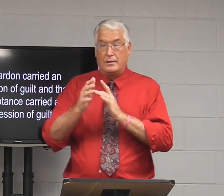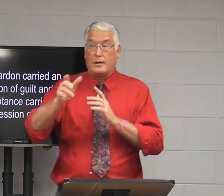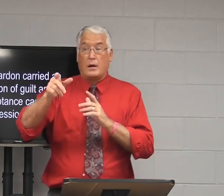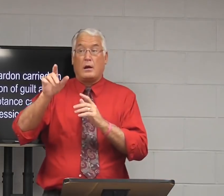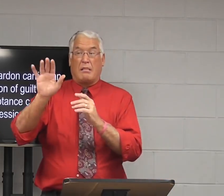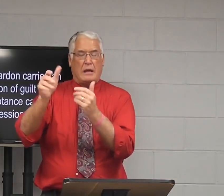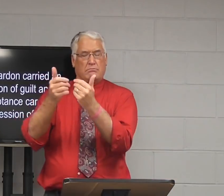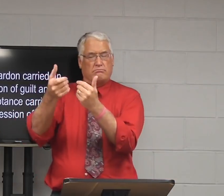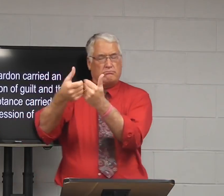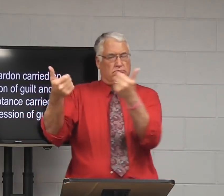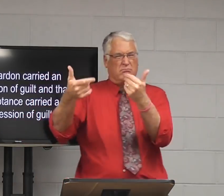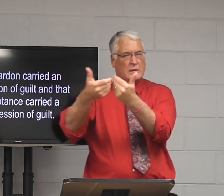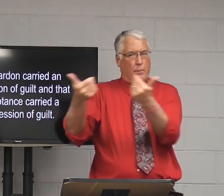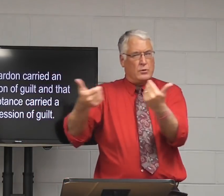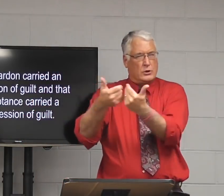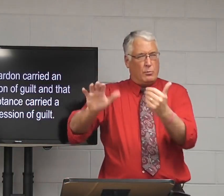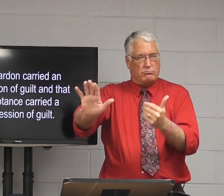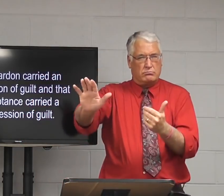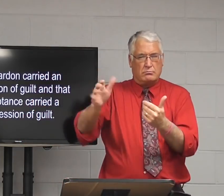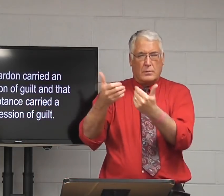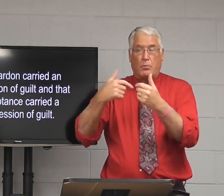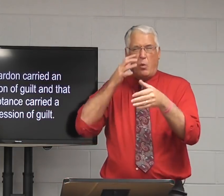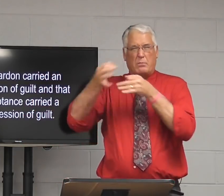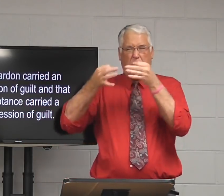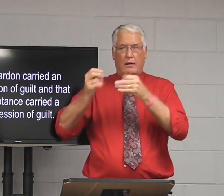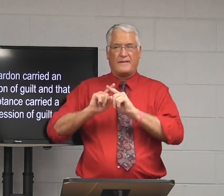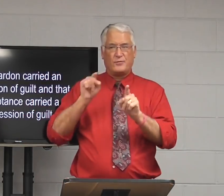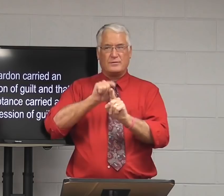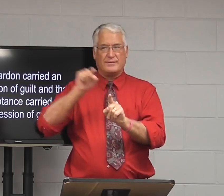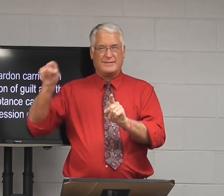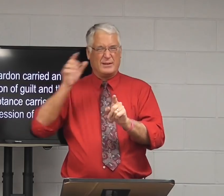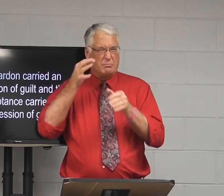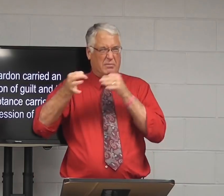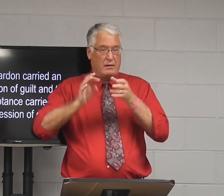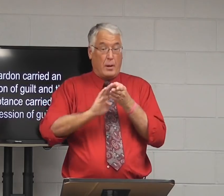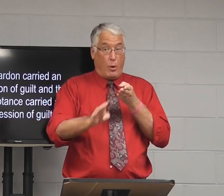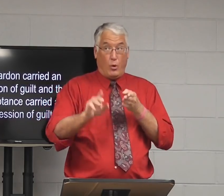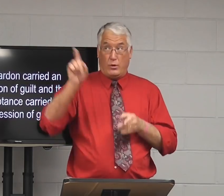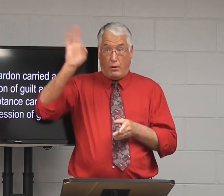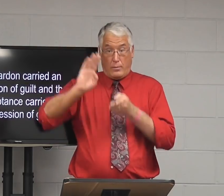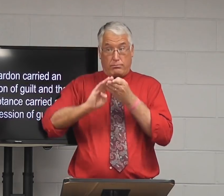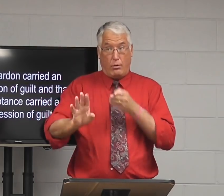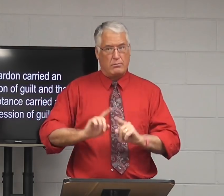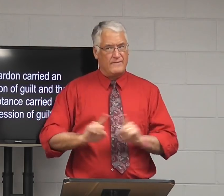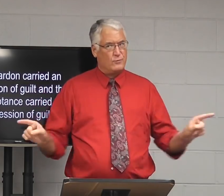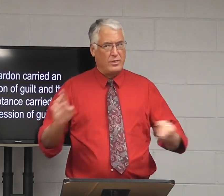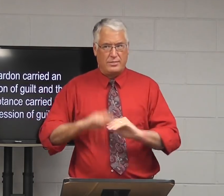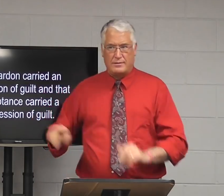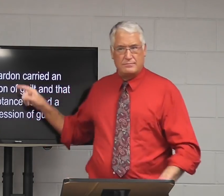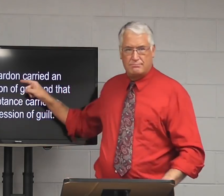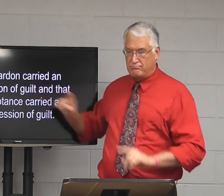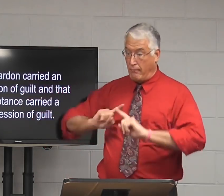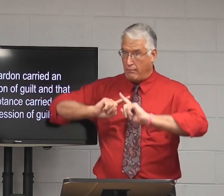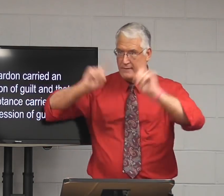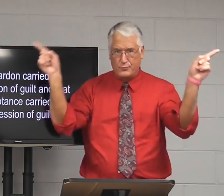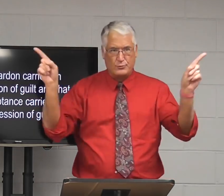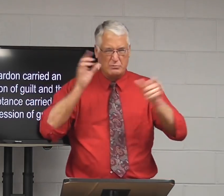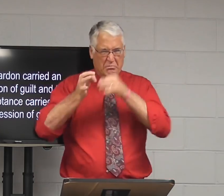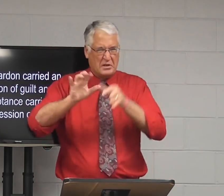confessed that he was guilty. No, we're not talking about Jesus. And I explain this difference. Pardon. God pardons different than this.